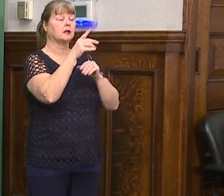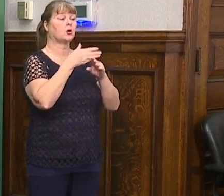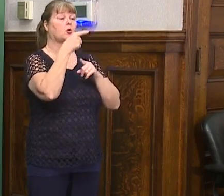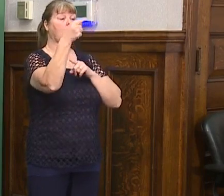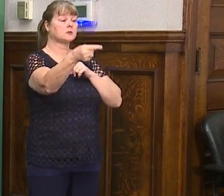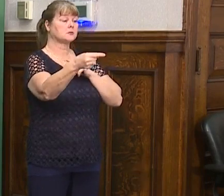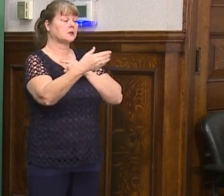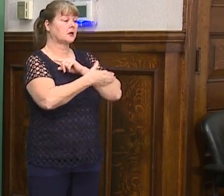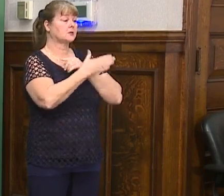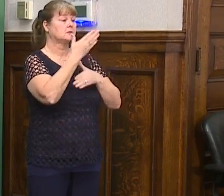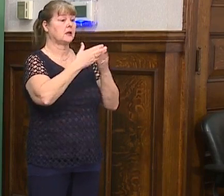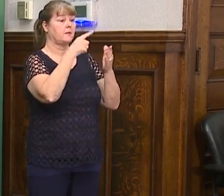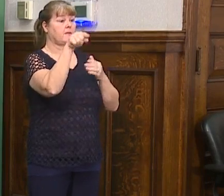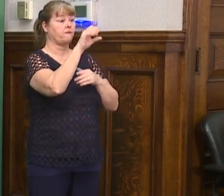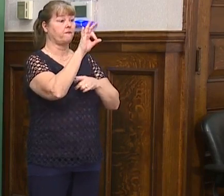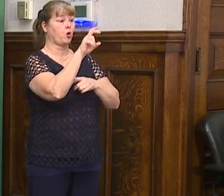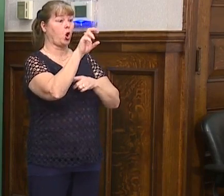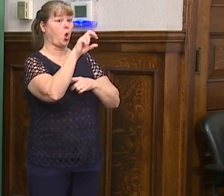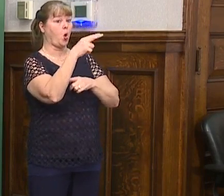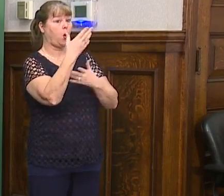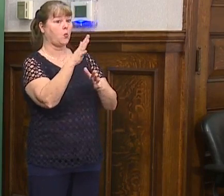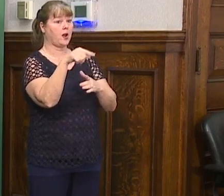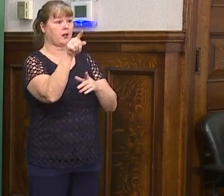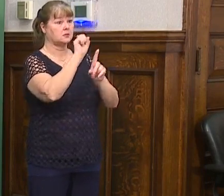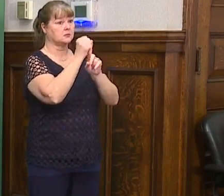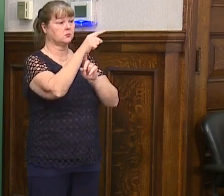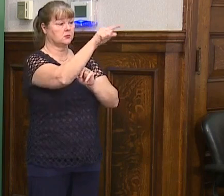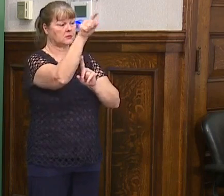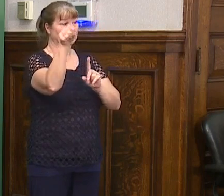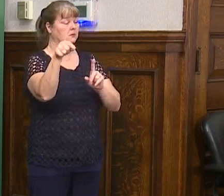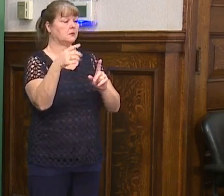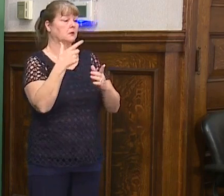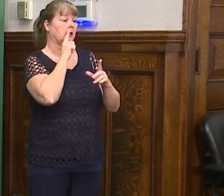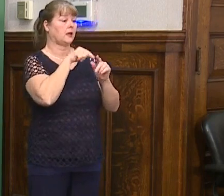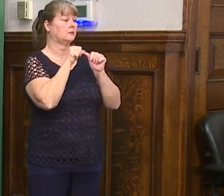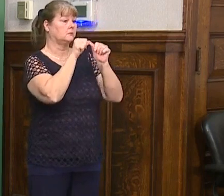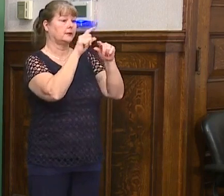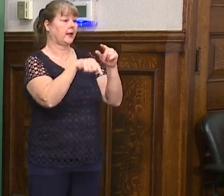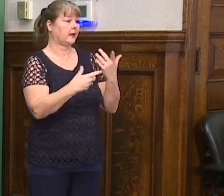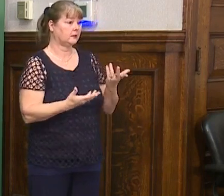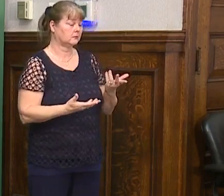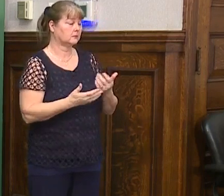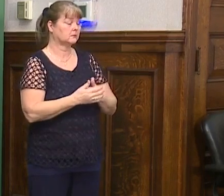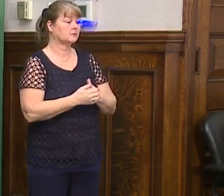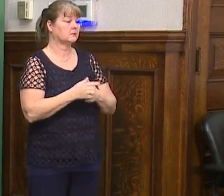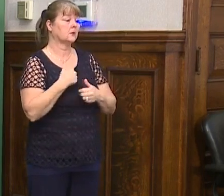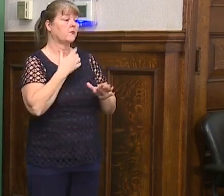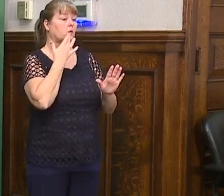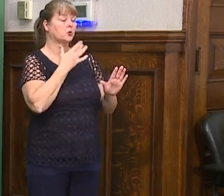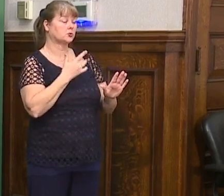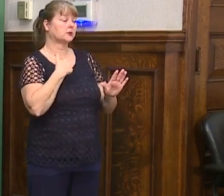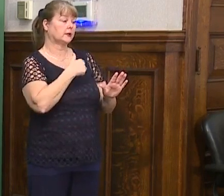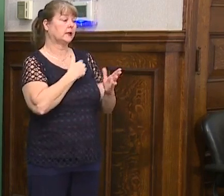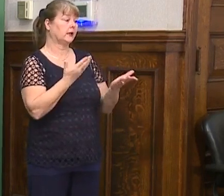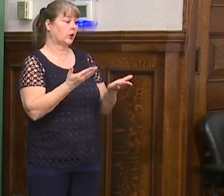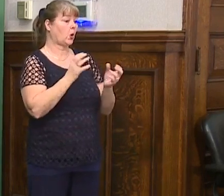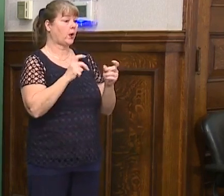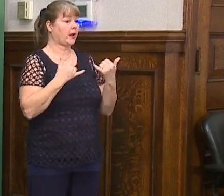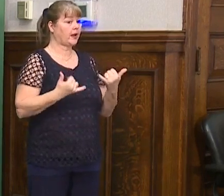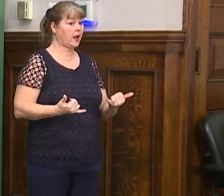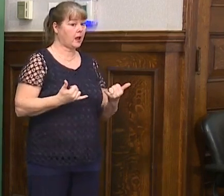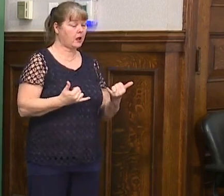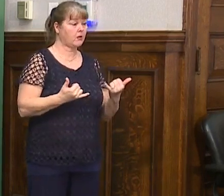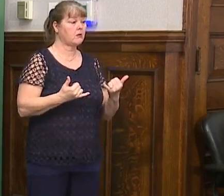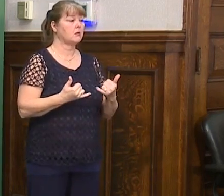in furlough situations. They just are not going to be able to withstand it. Um, we're, I think we're, we're okay now.